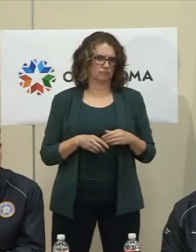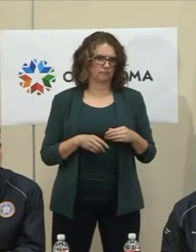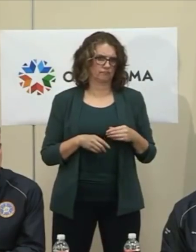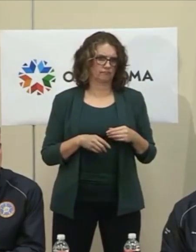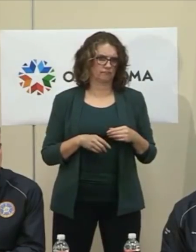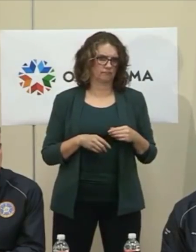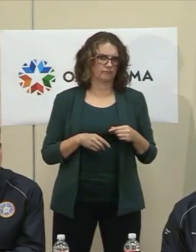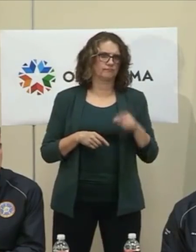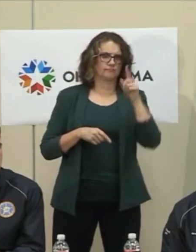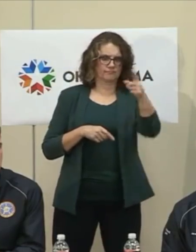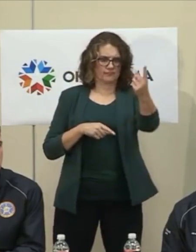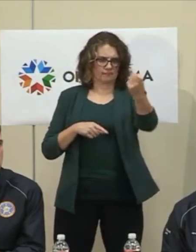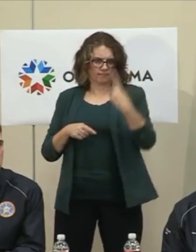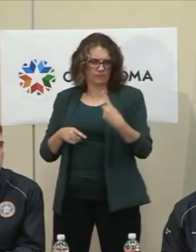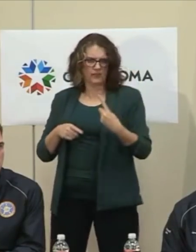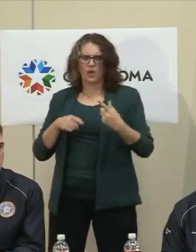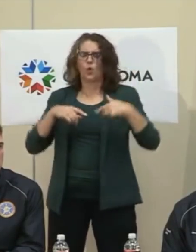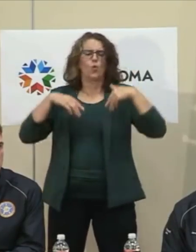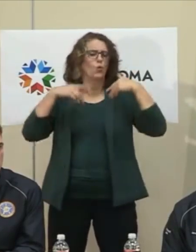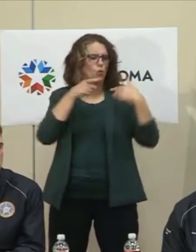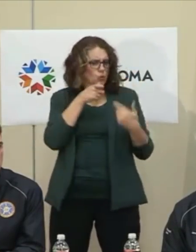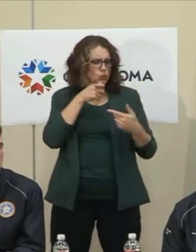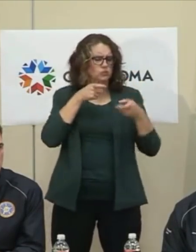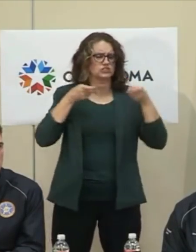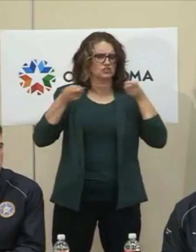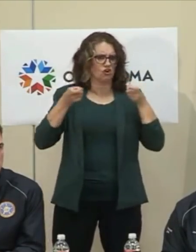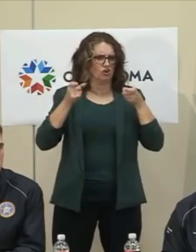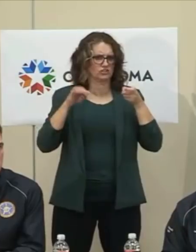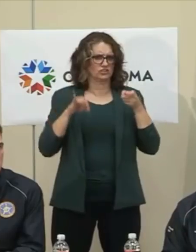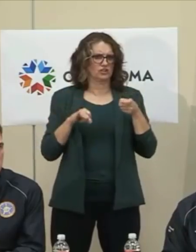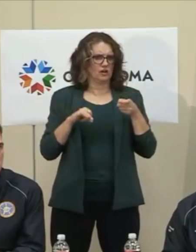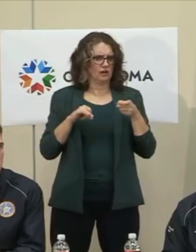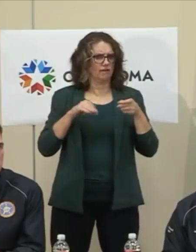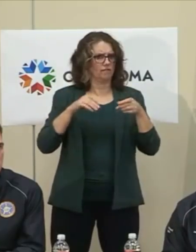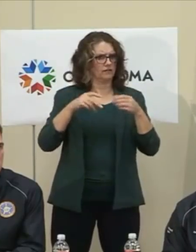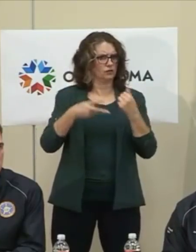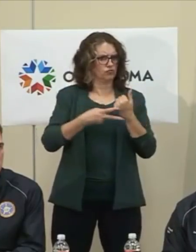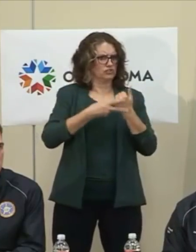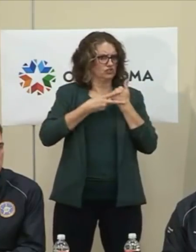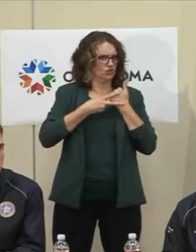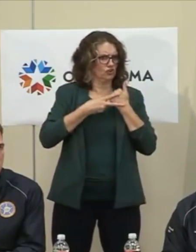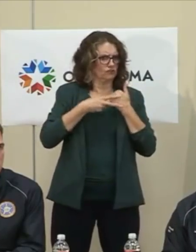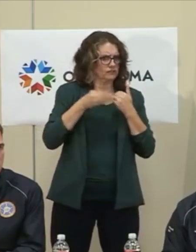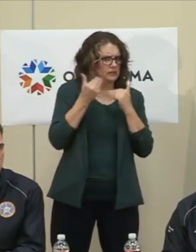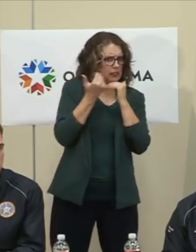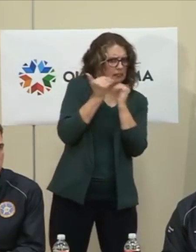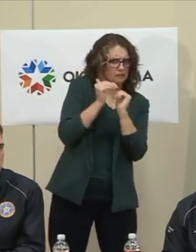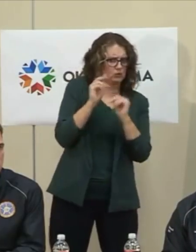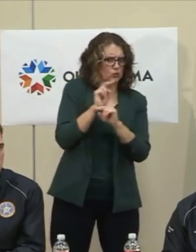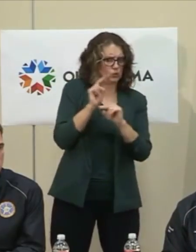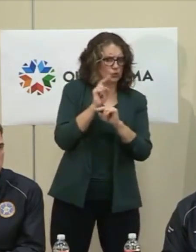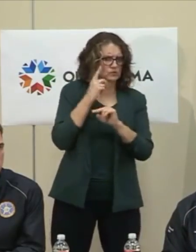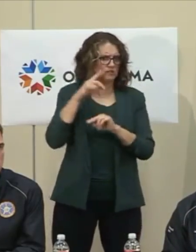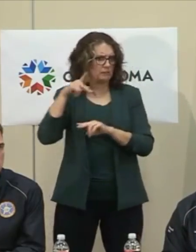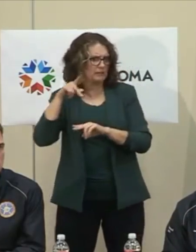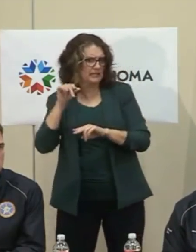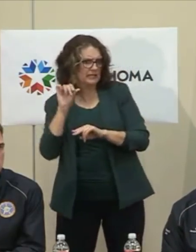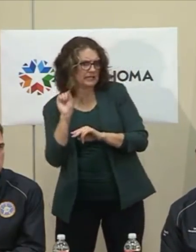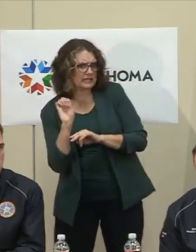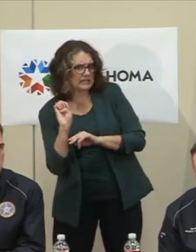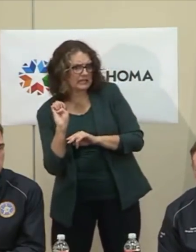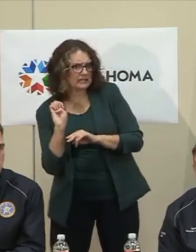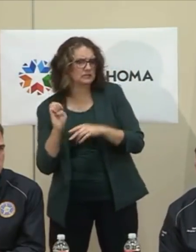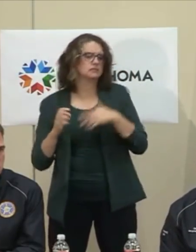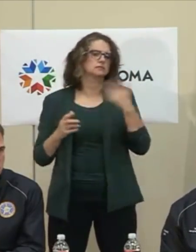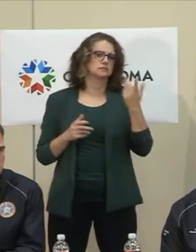day, the PPE that the state had? heard some talk that maybe the U.S. Public Health Service folks have, you know, in